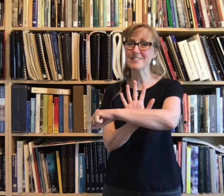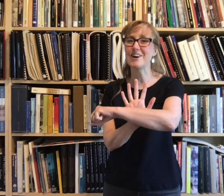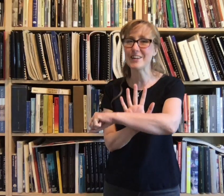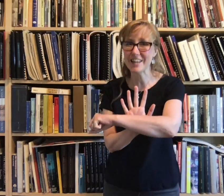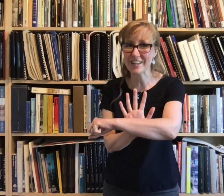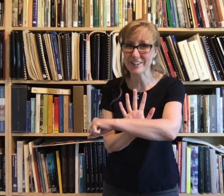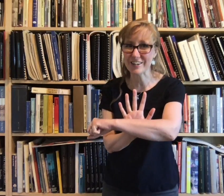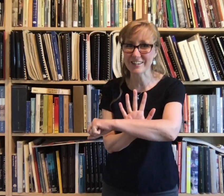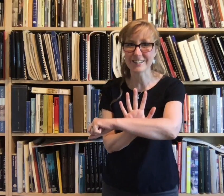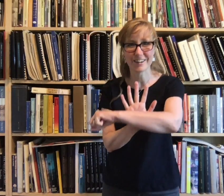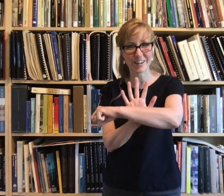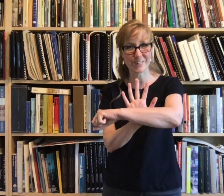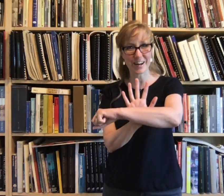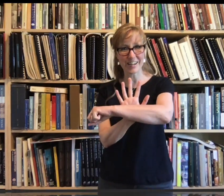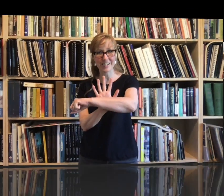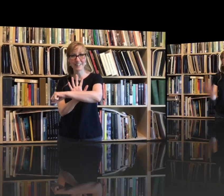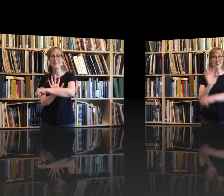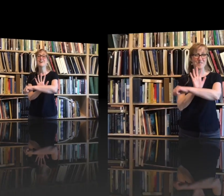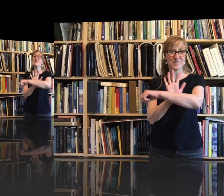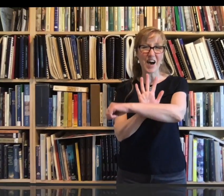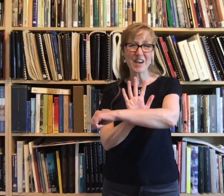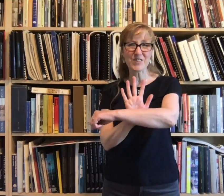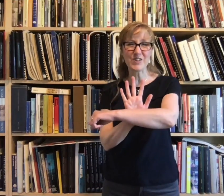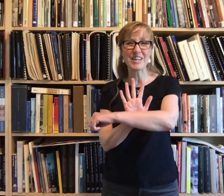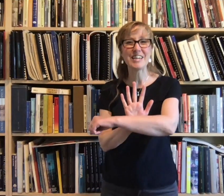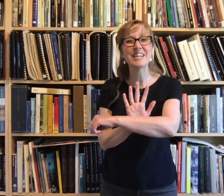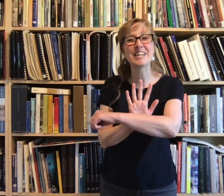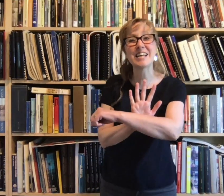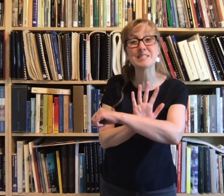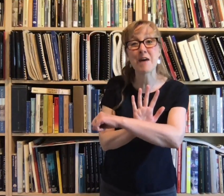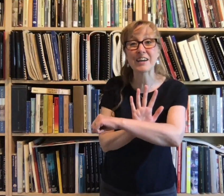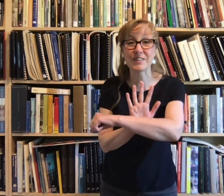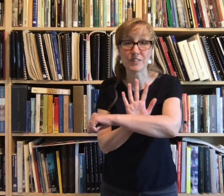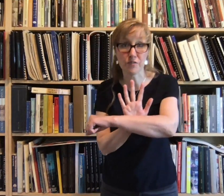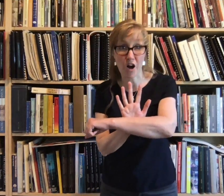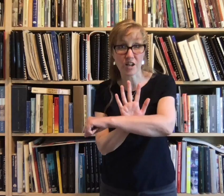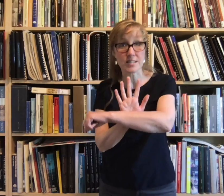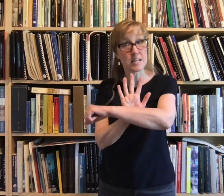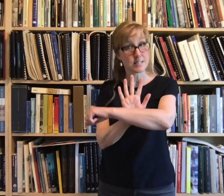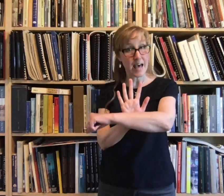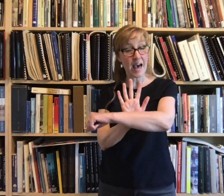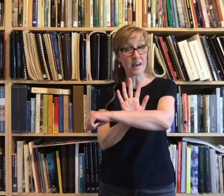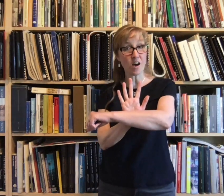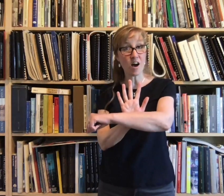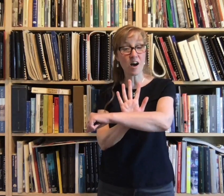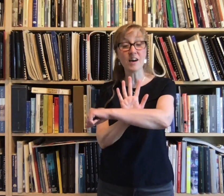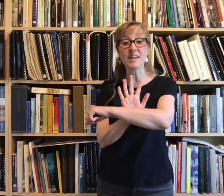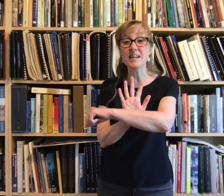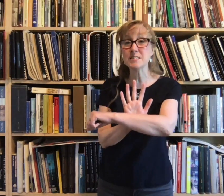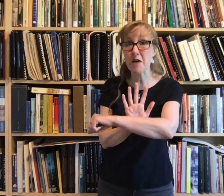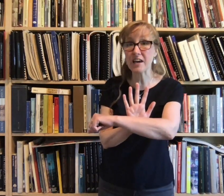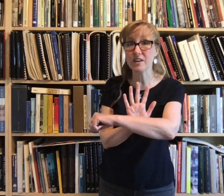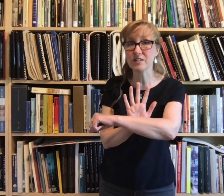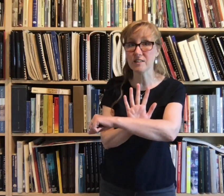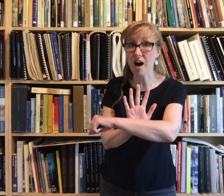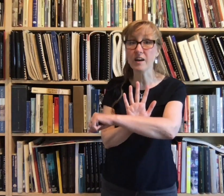on that log. Are you ready? Five green and speckled frogs sat on a speckled log